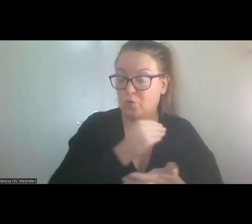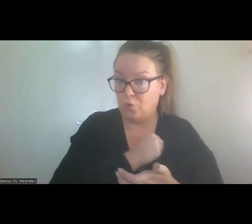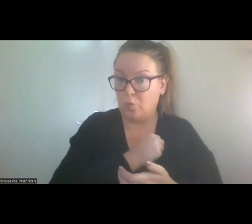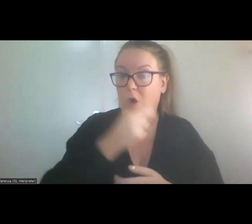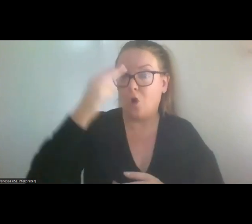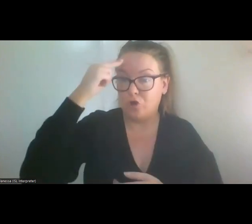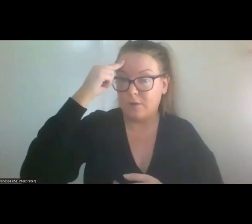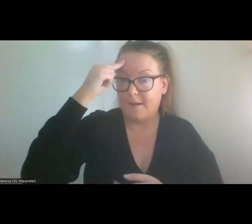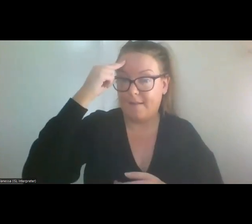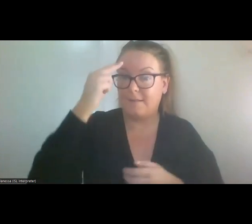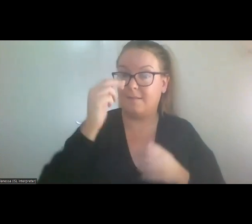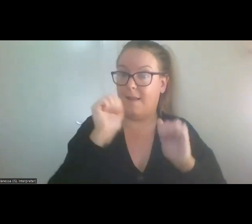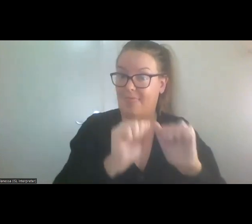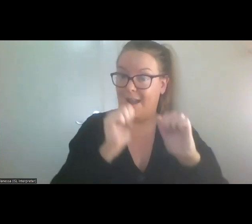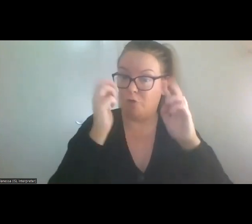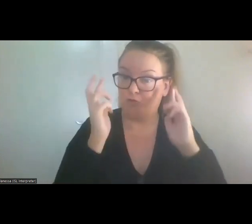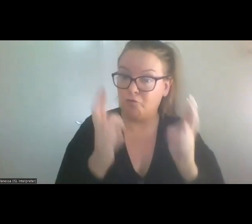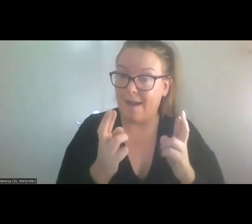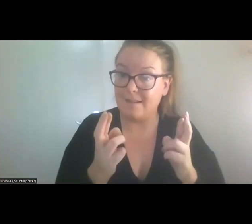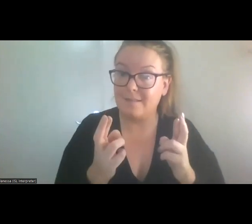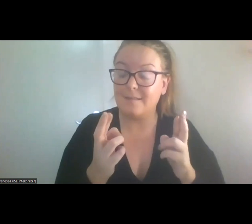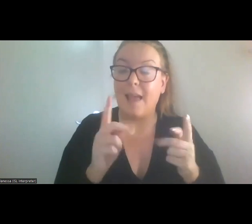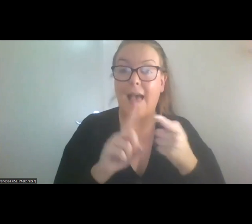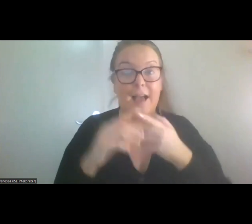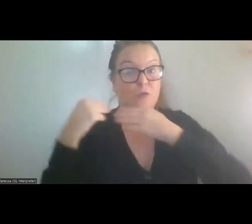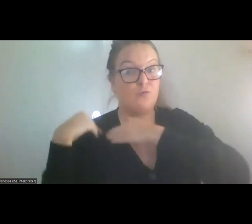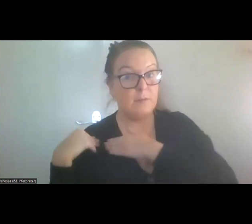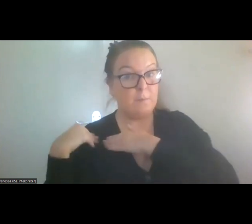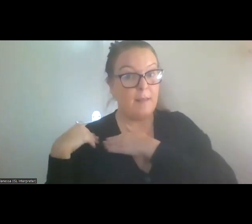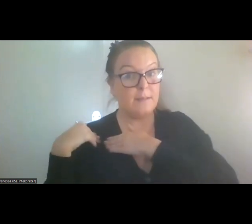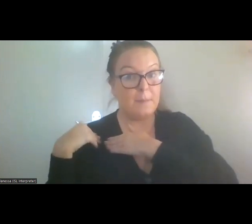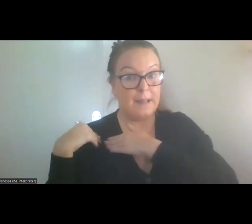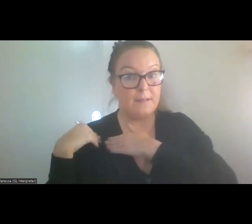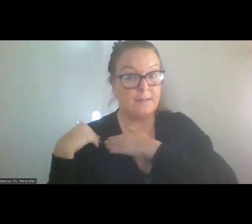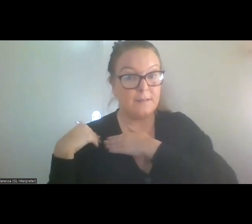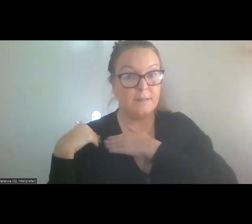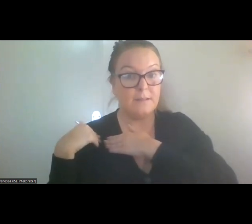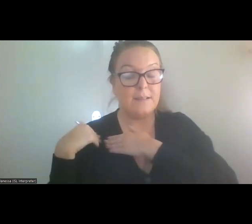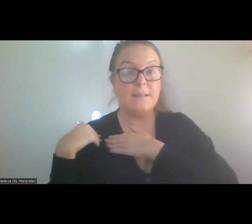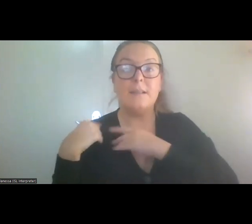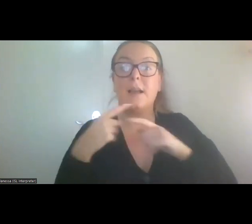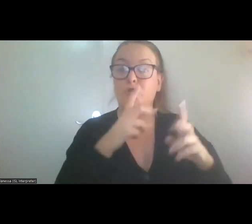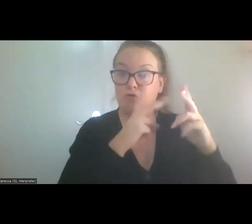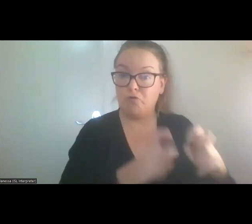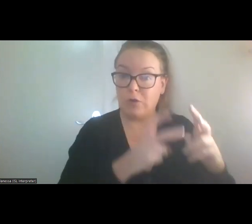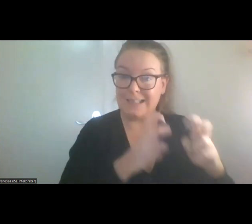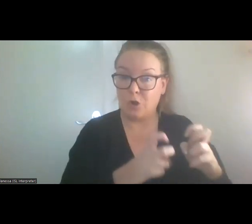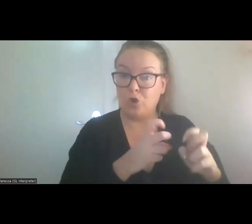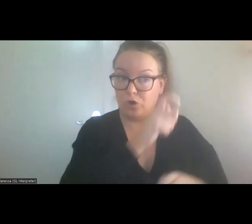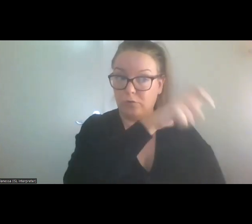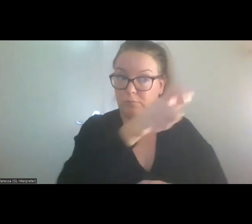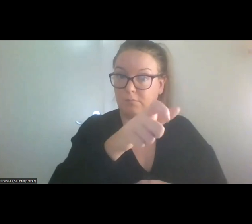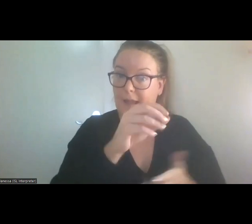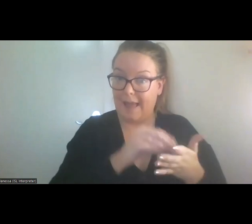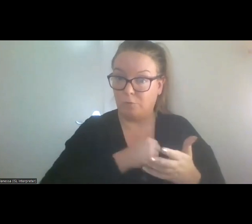rights and responsibilities as researchers. They have